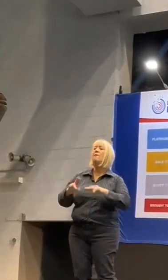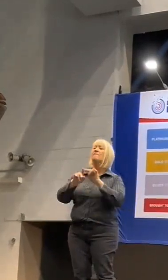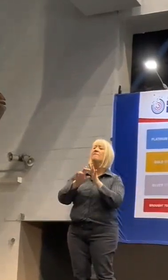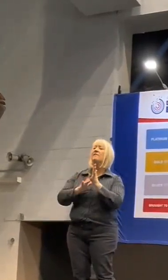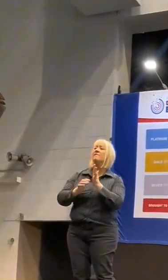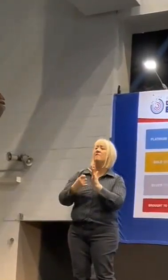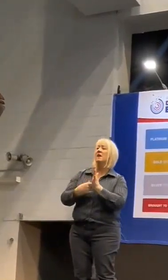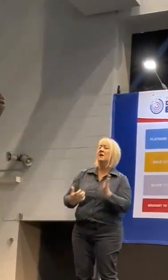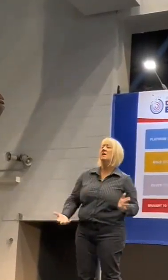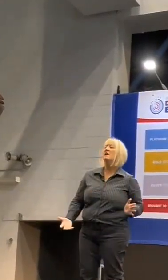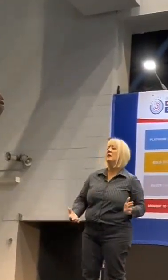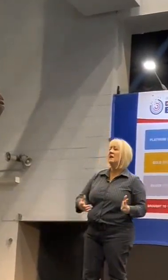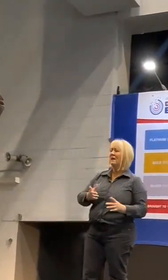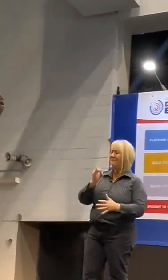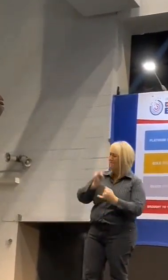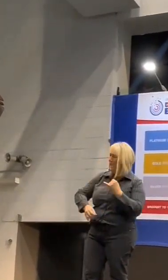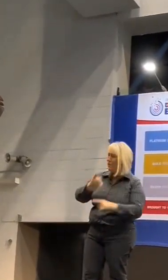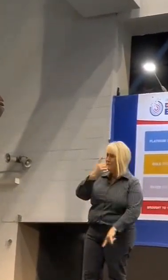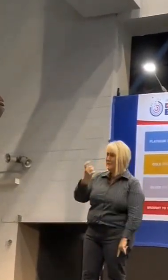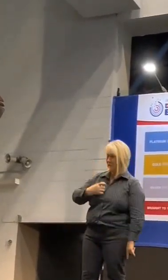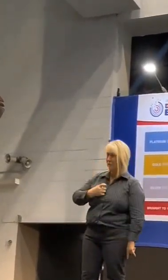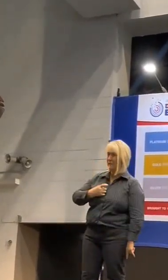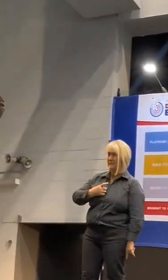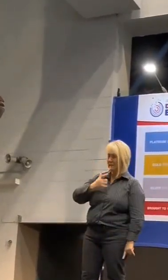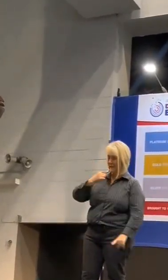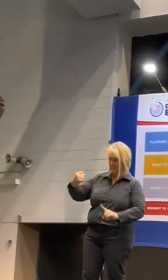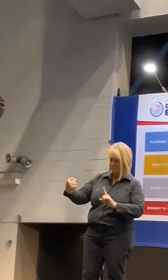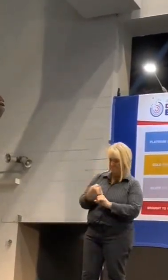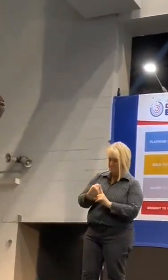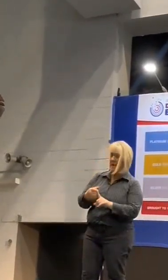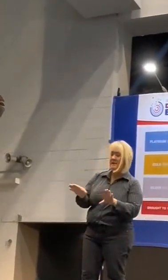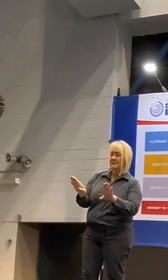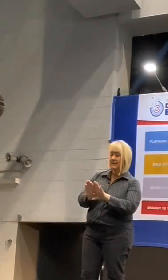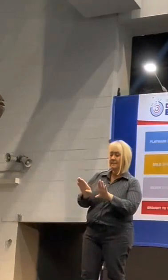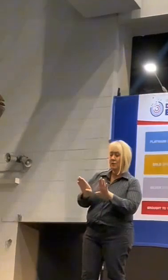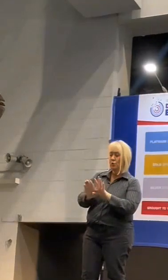very serious and have similar Lyme-like effects on the body.